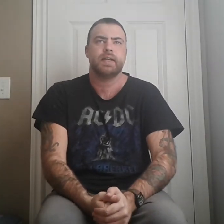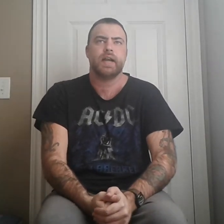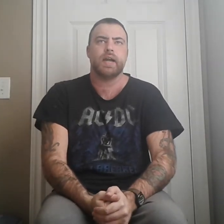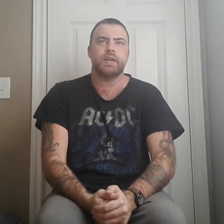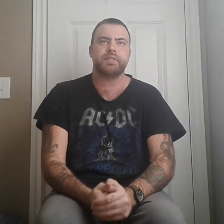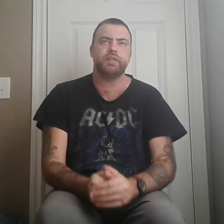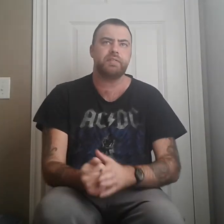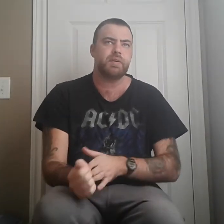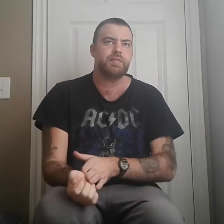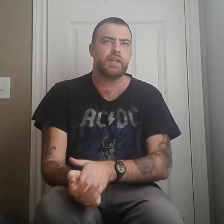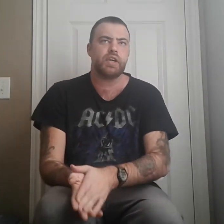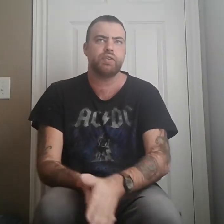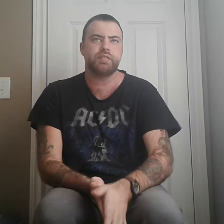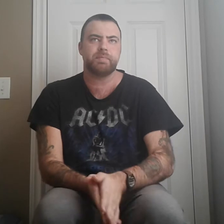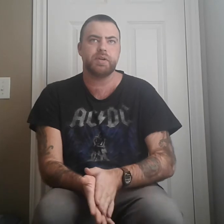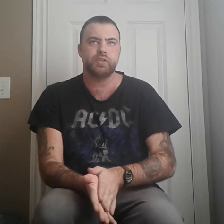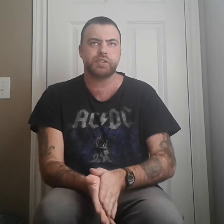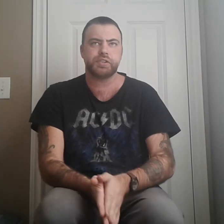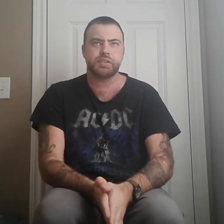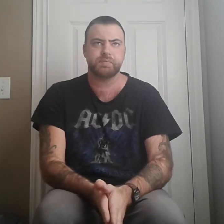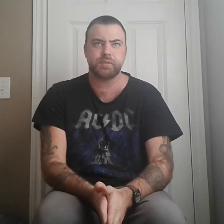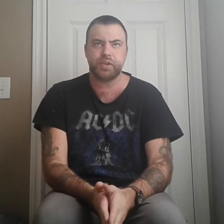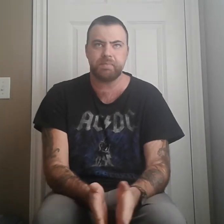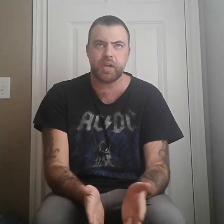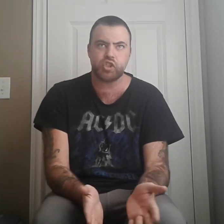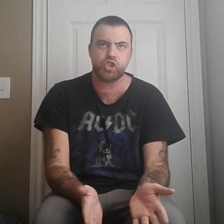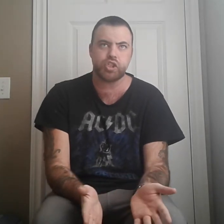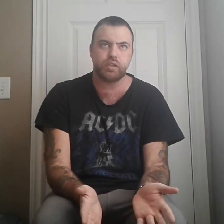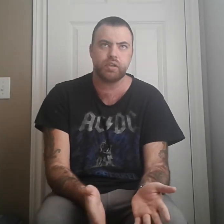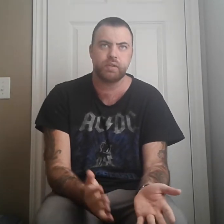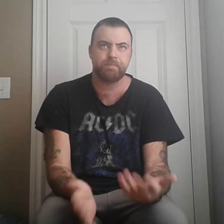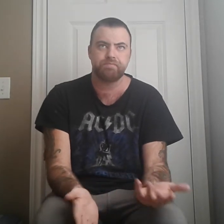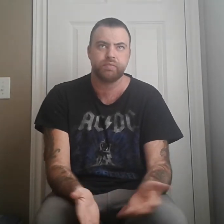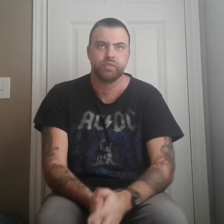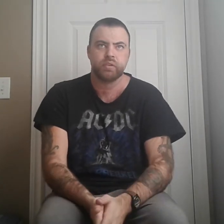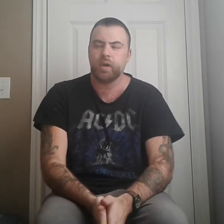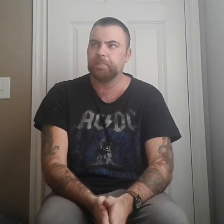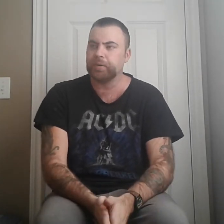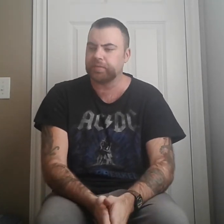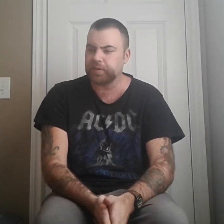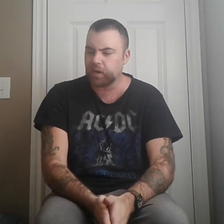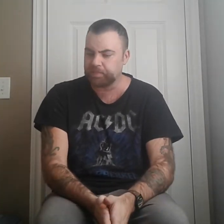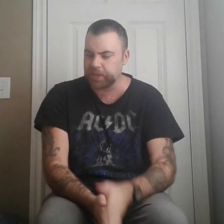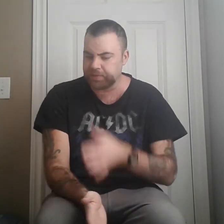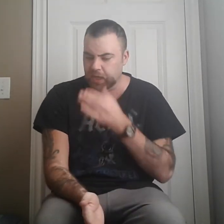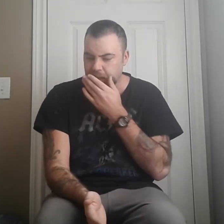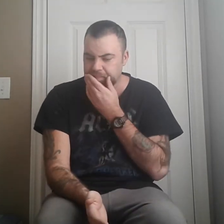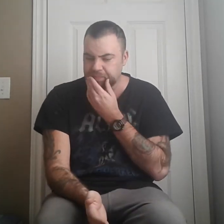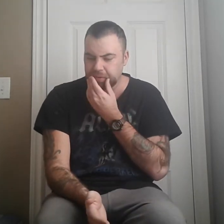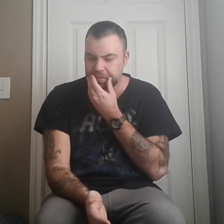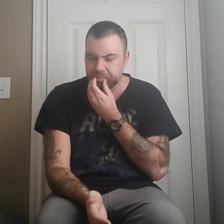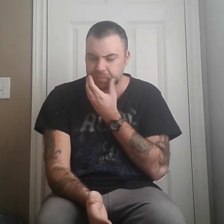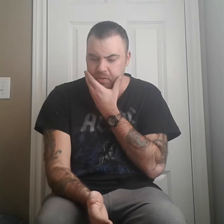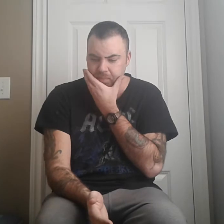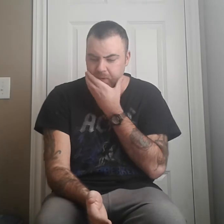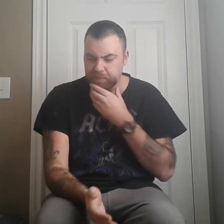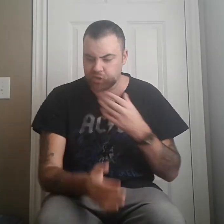So this movie here is about, pretty much about zombies, pretty much